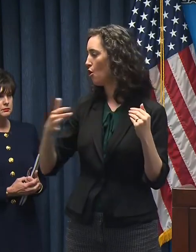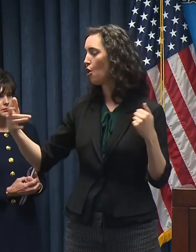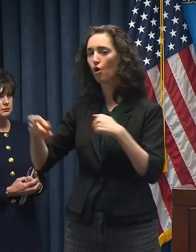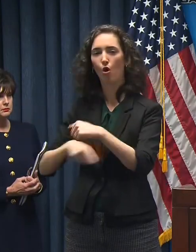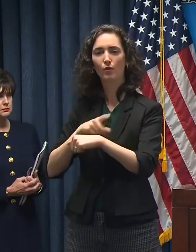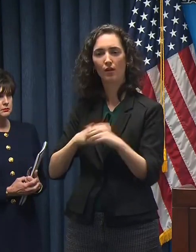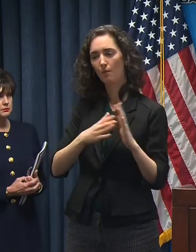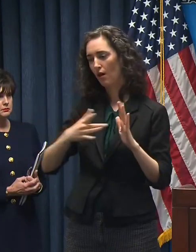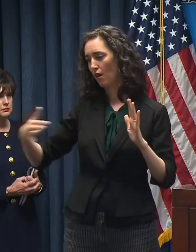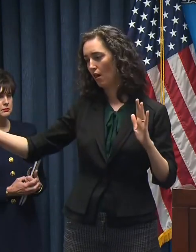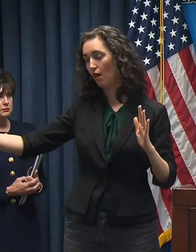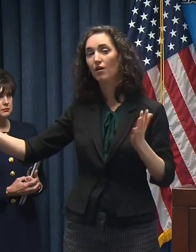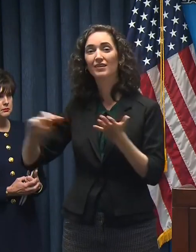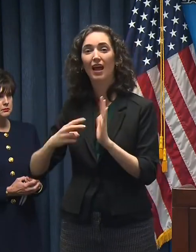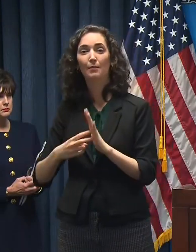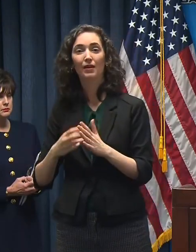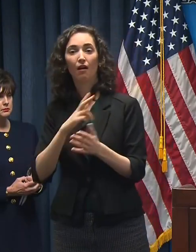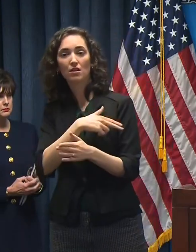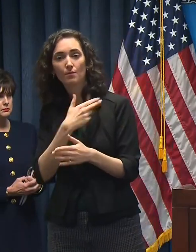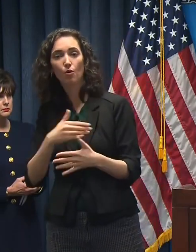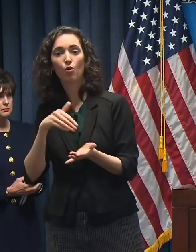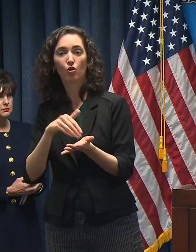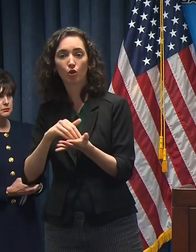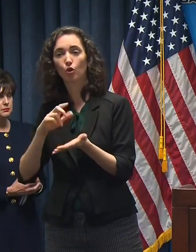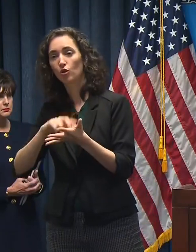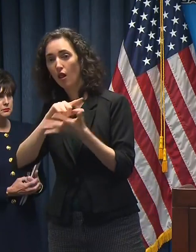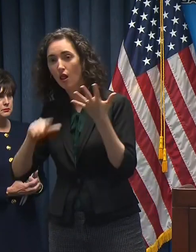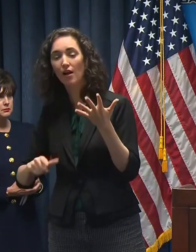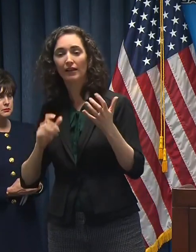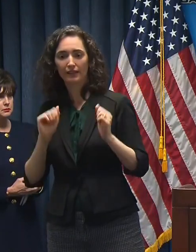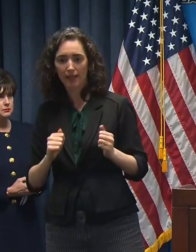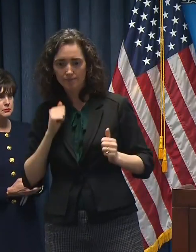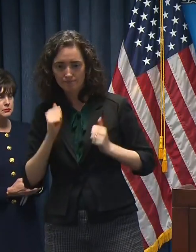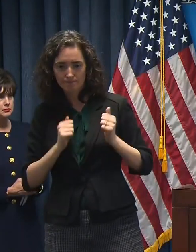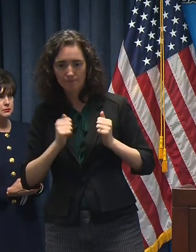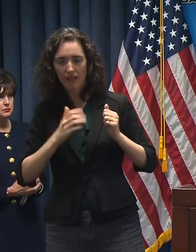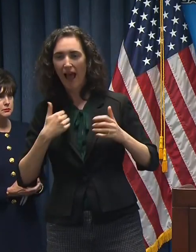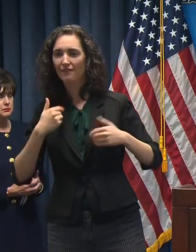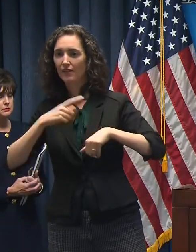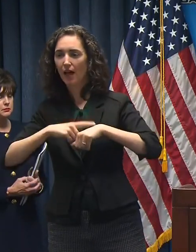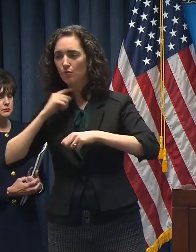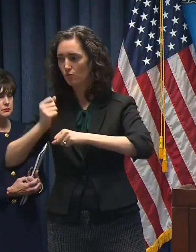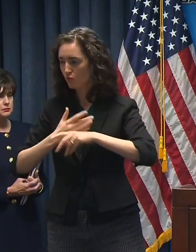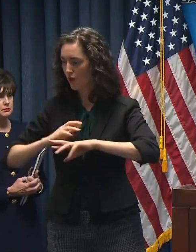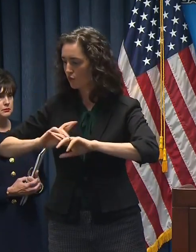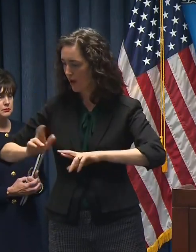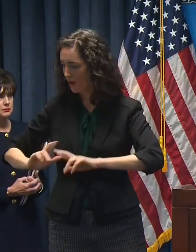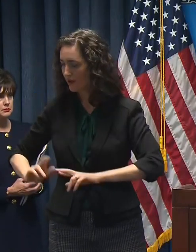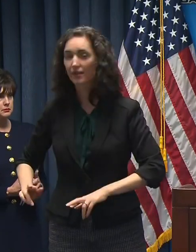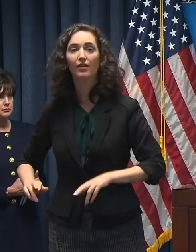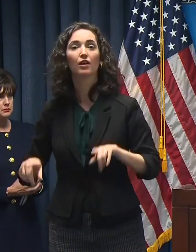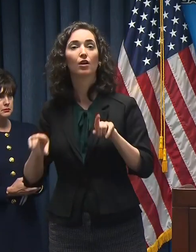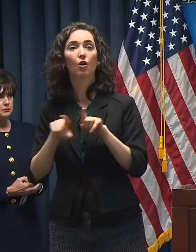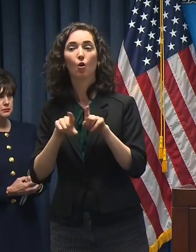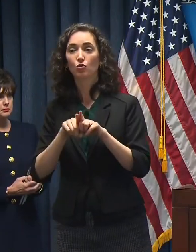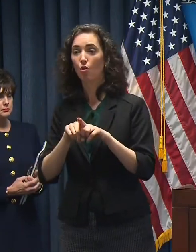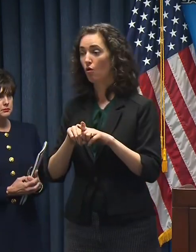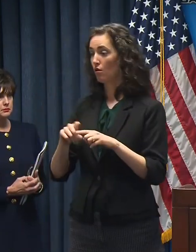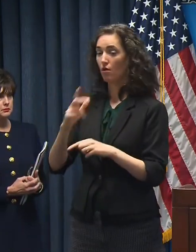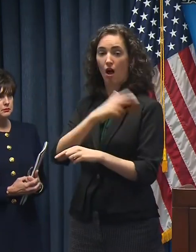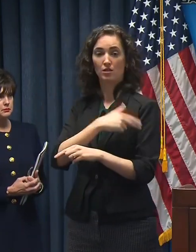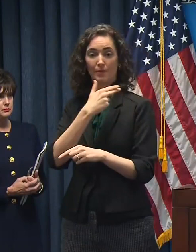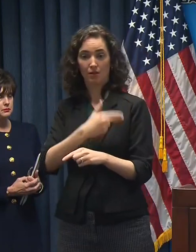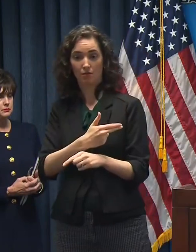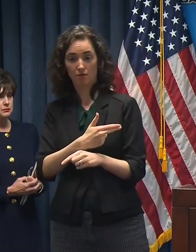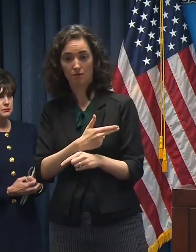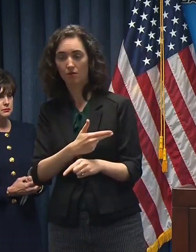community a longer time to ramp up, increase their surge capacity, and it also prevents more demand from being placed on them in the